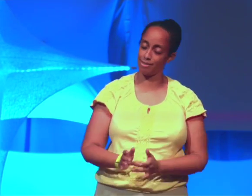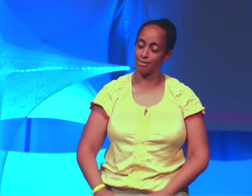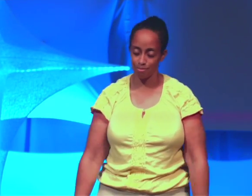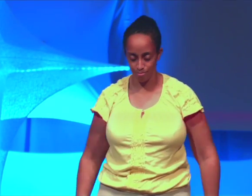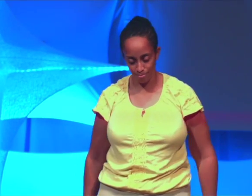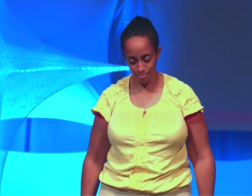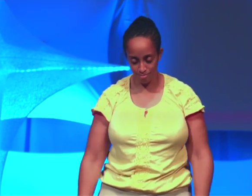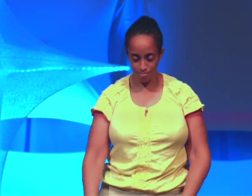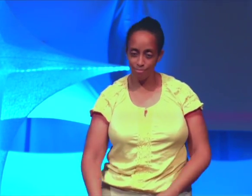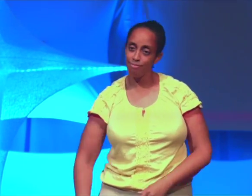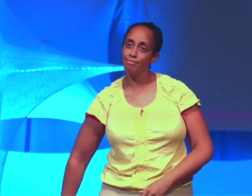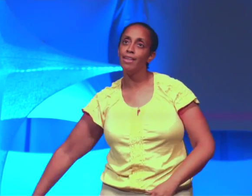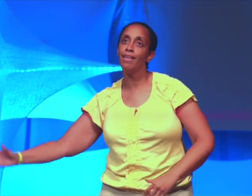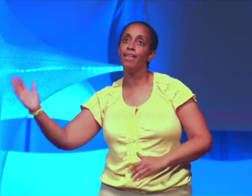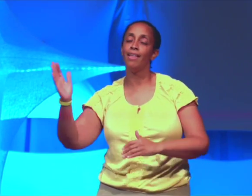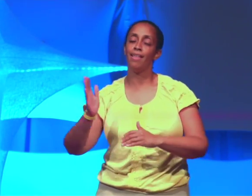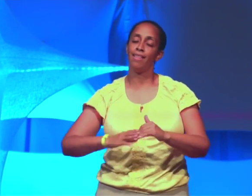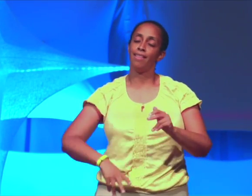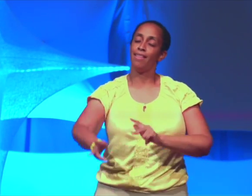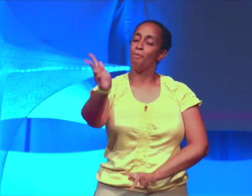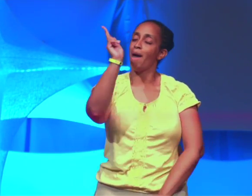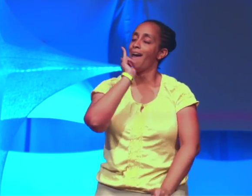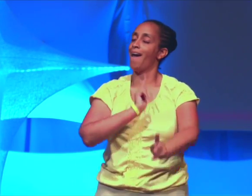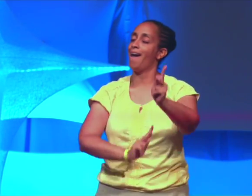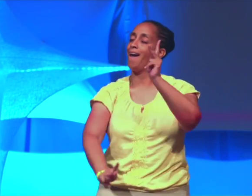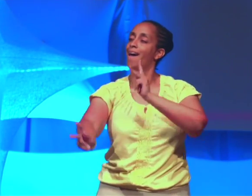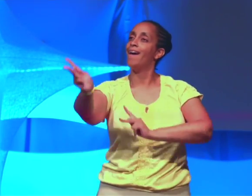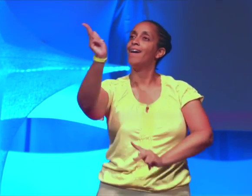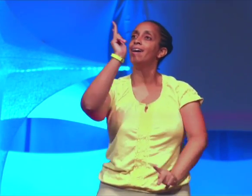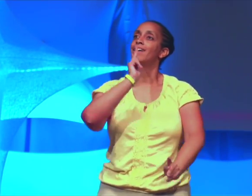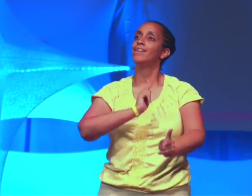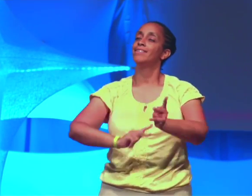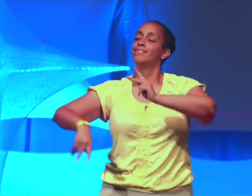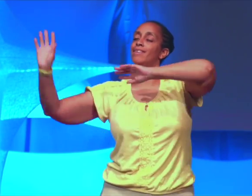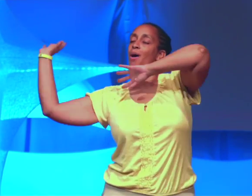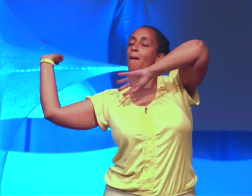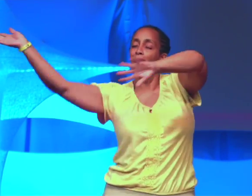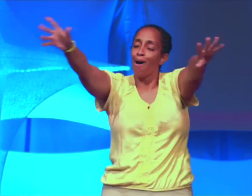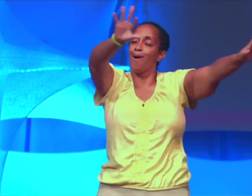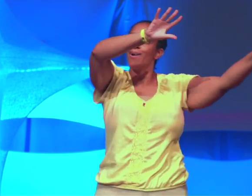than man's applause.